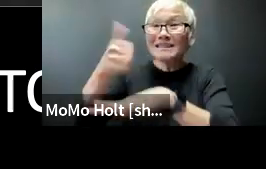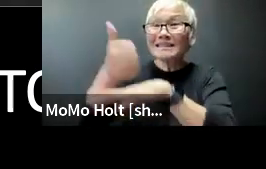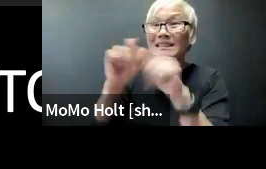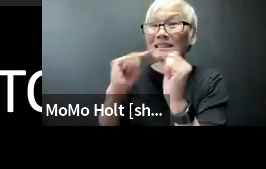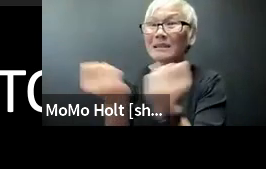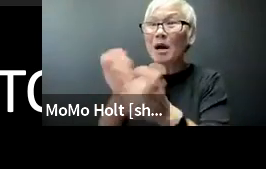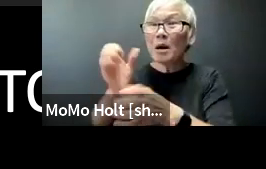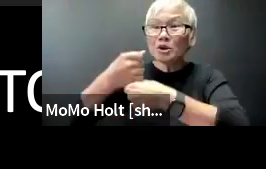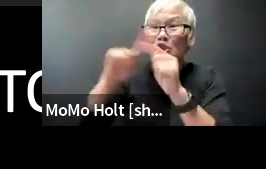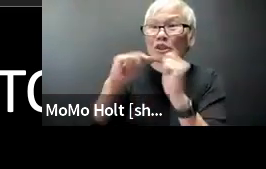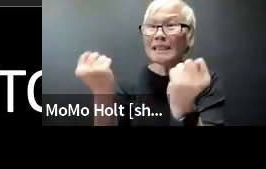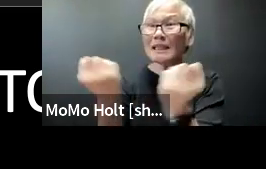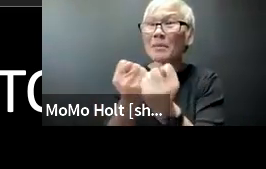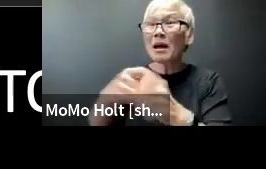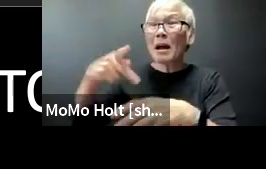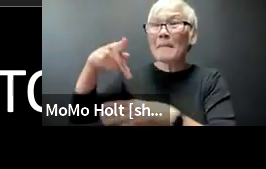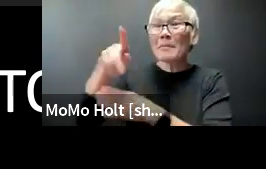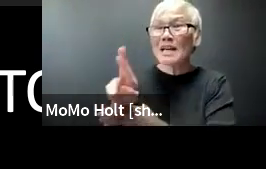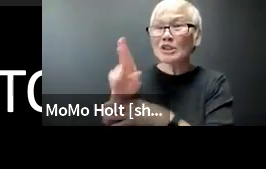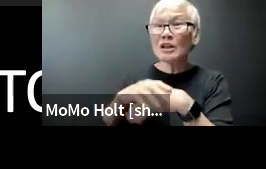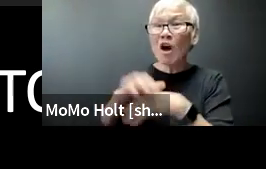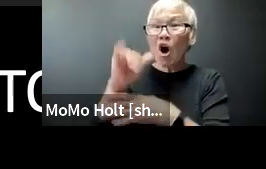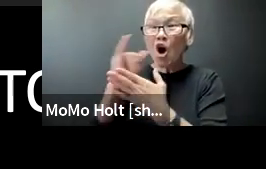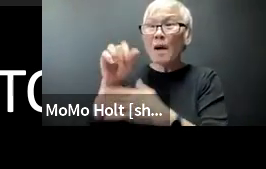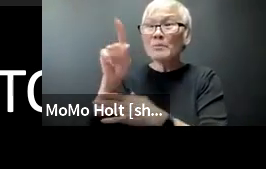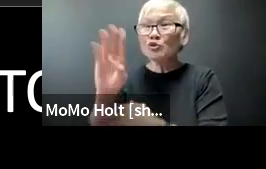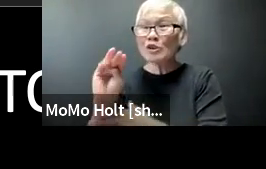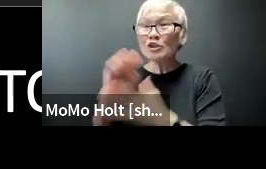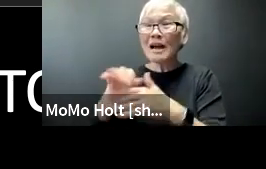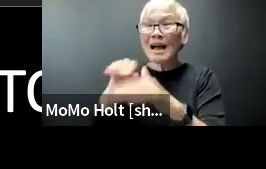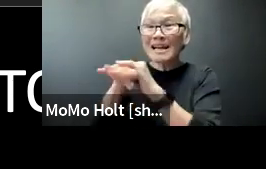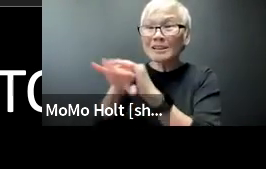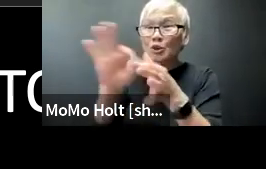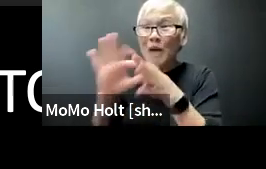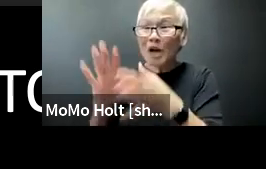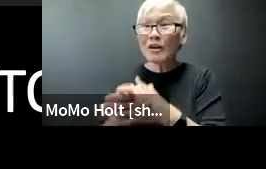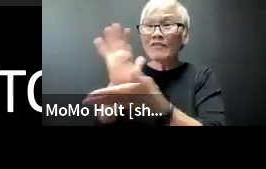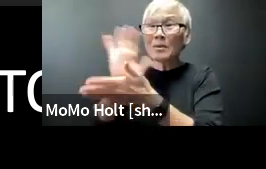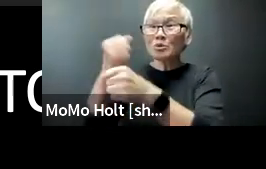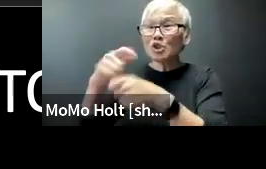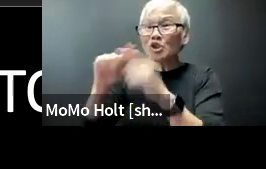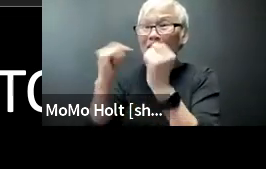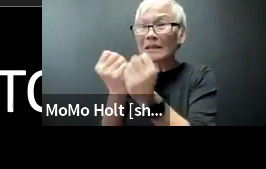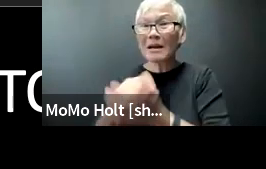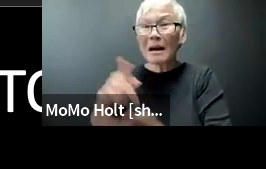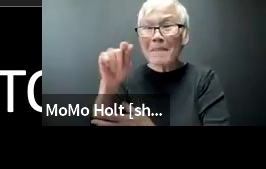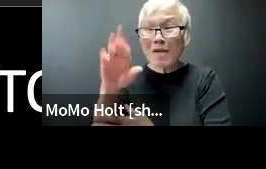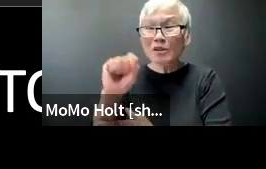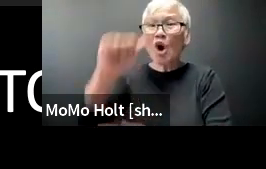sound team costume set team production team pr art admin